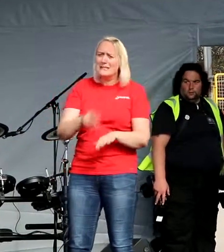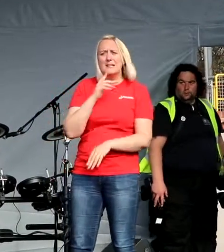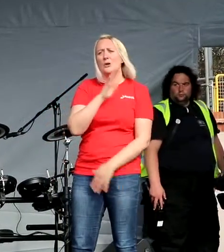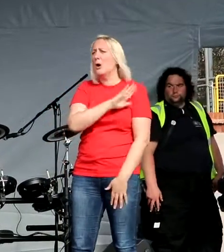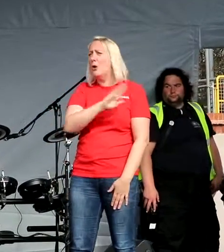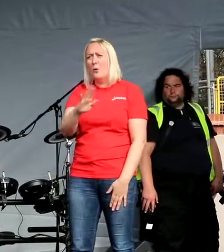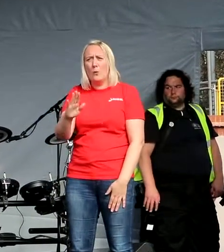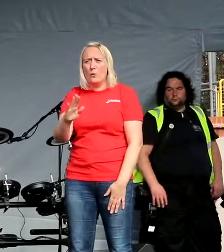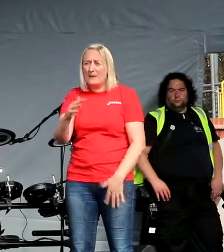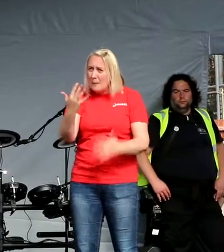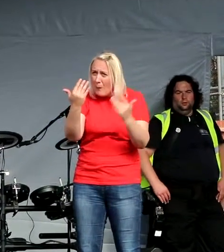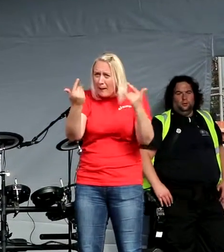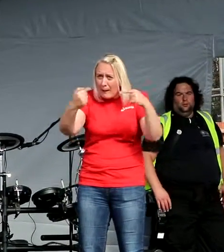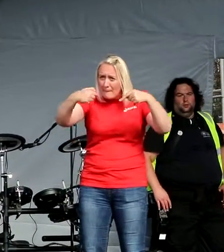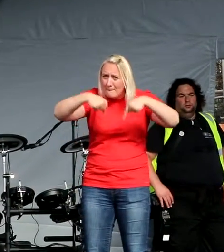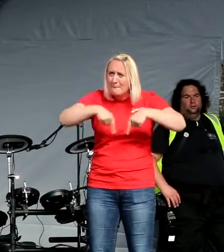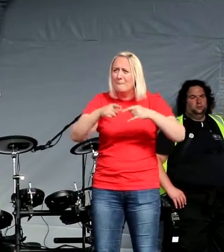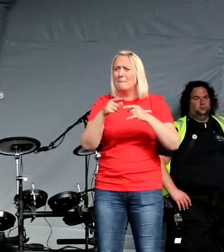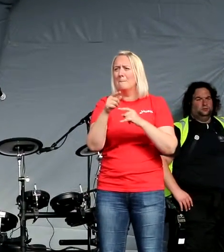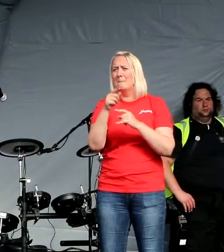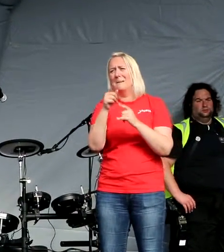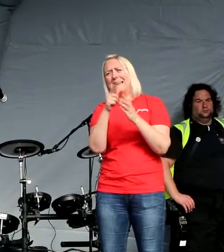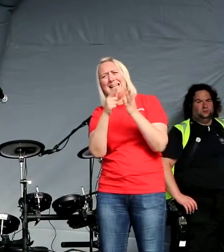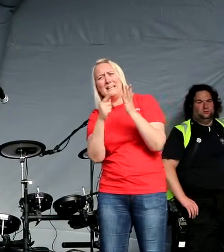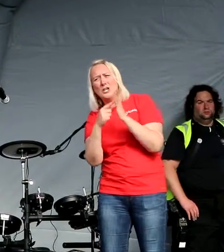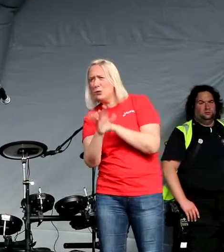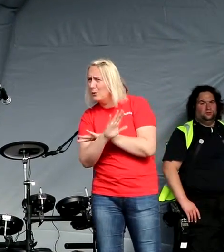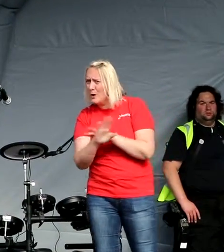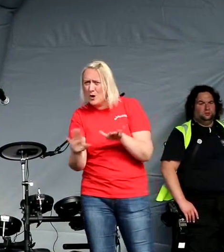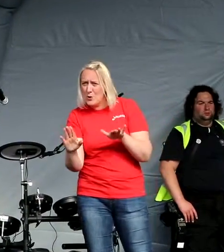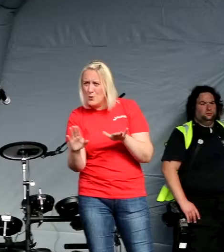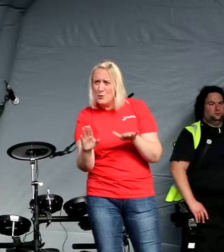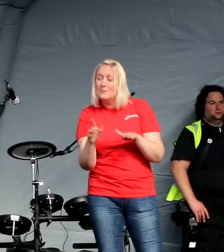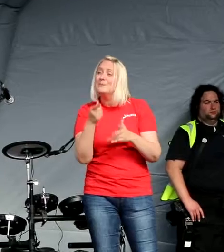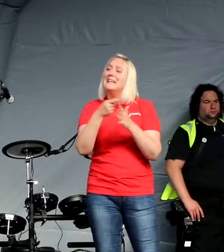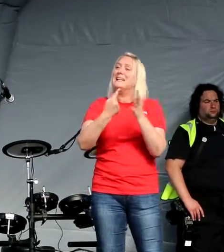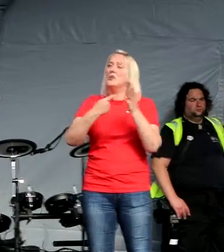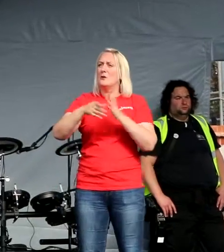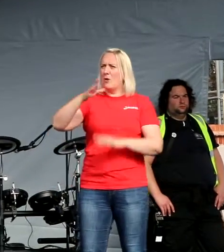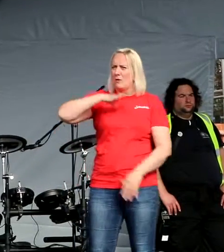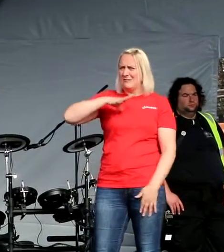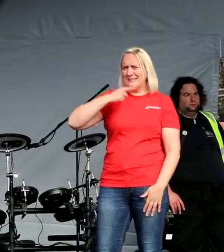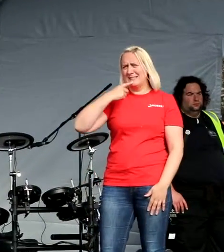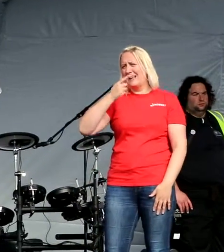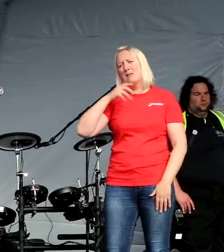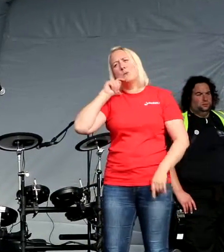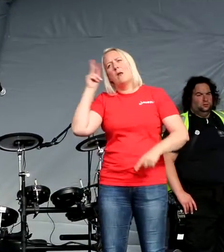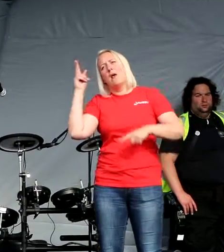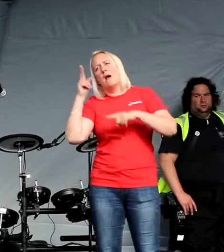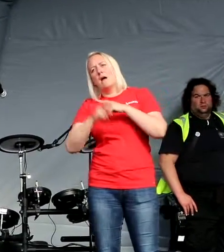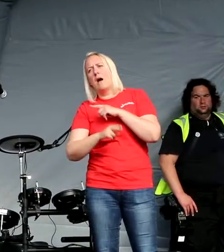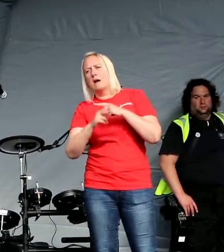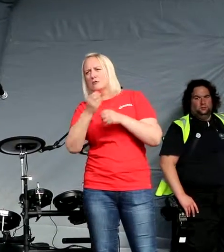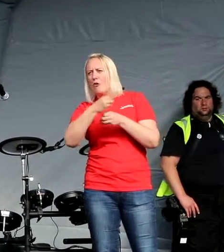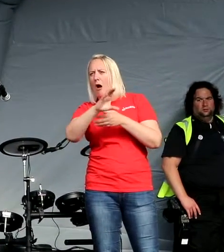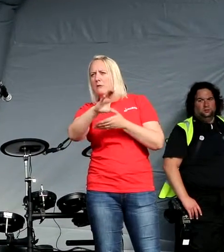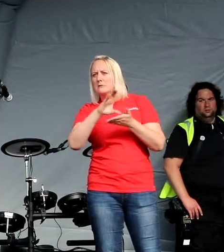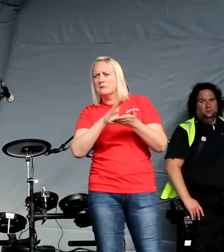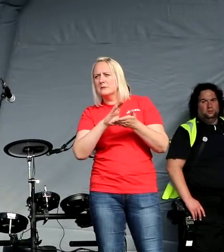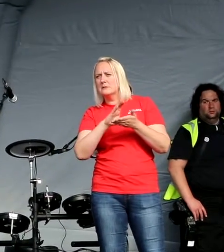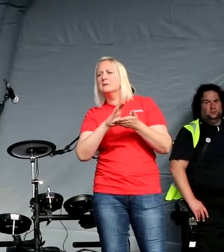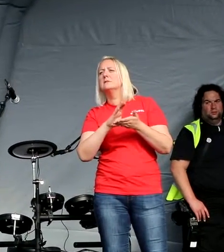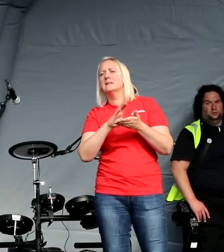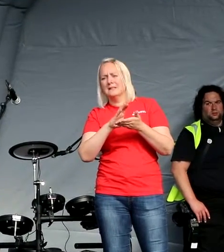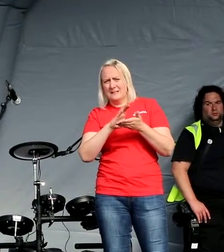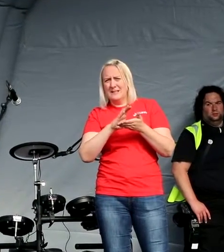Europe. In fact, the European Union has just said they will cut grants to Afghanistan unless they accept all